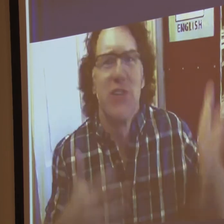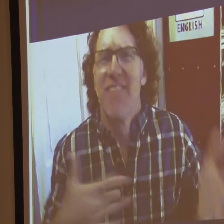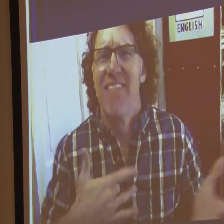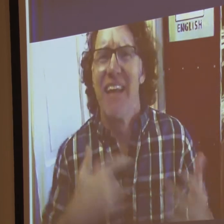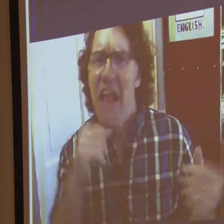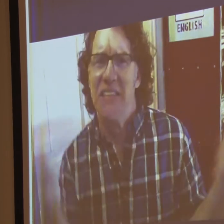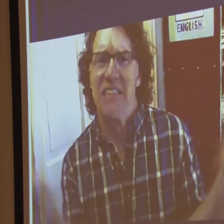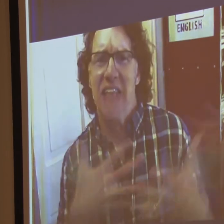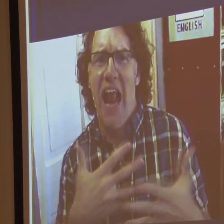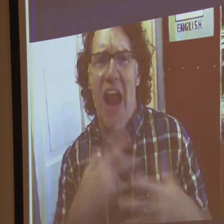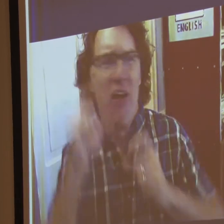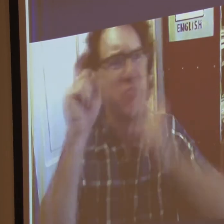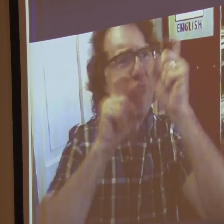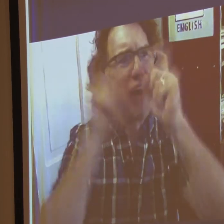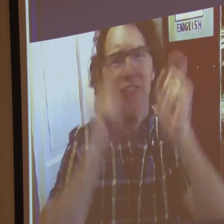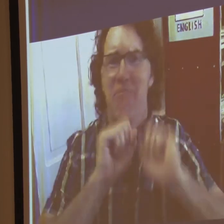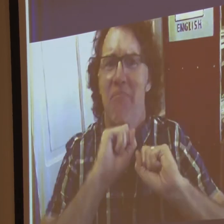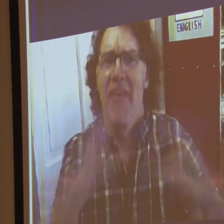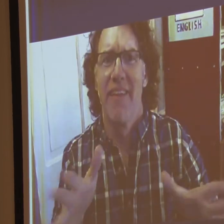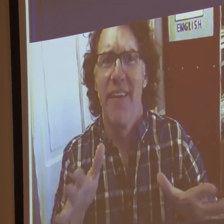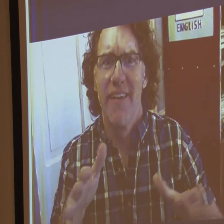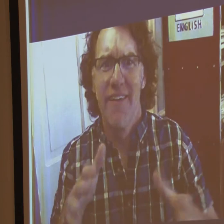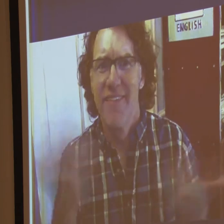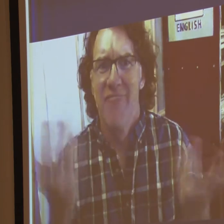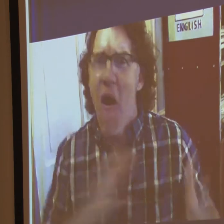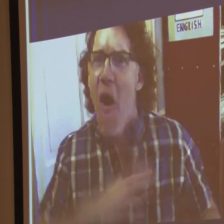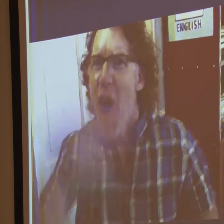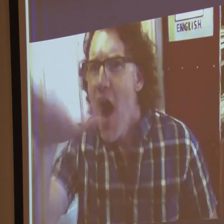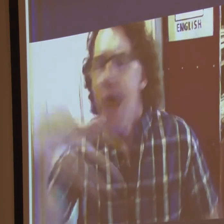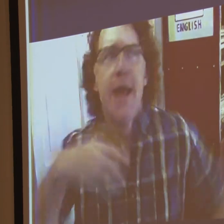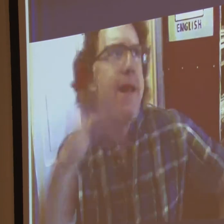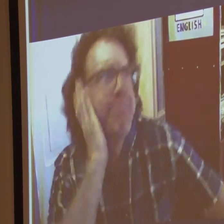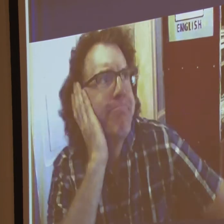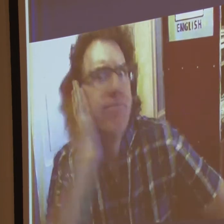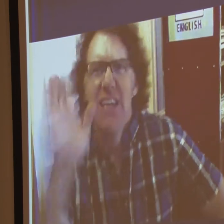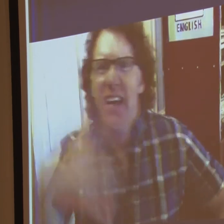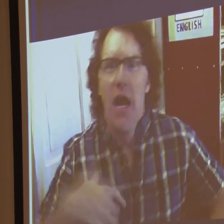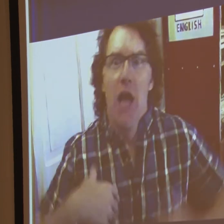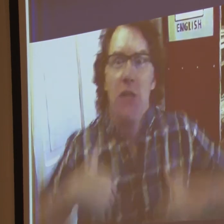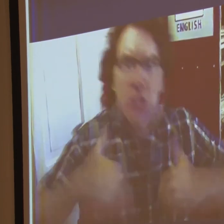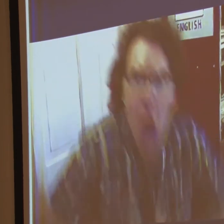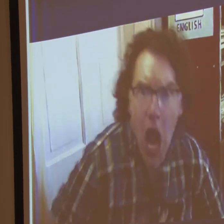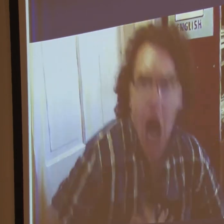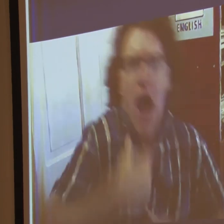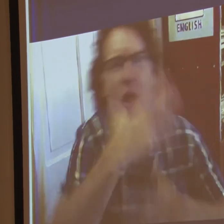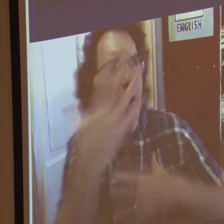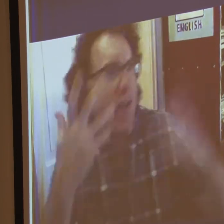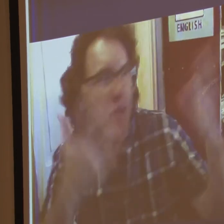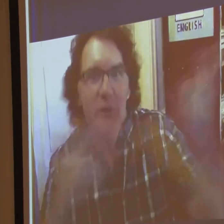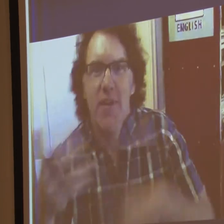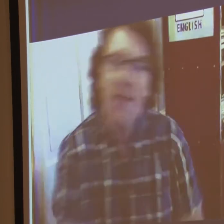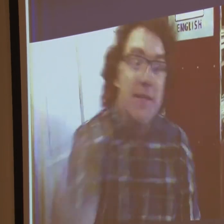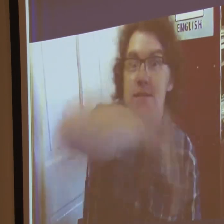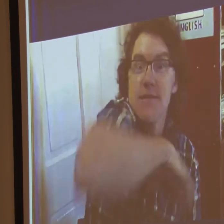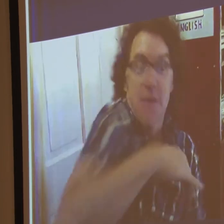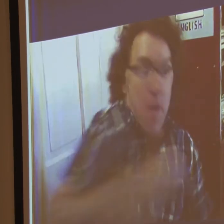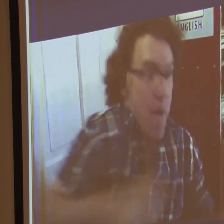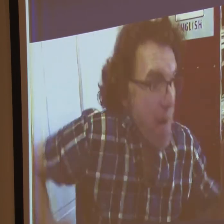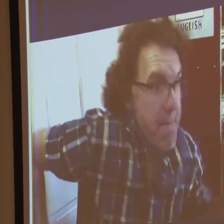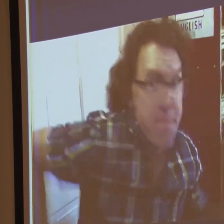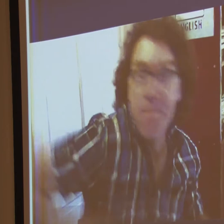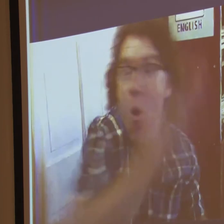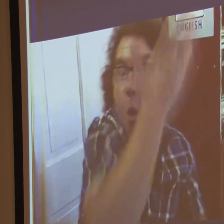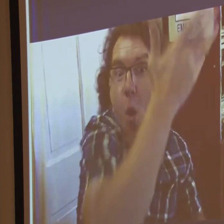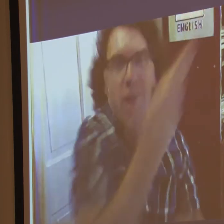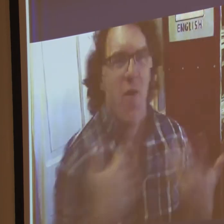people, actors, feel very comfortable about expressing themselves. They don't mind miming something out. They don't mind, you know,